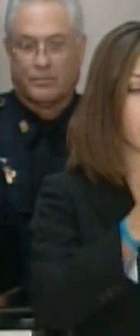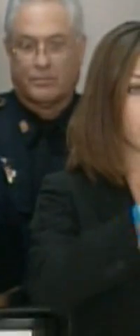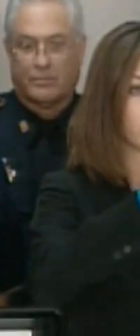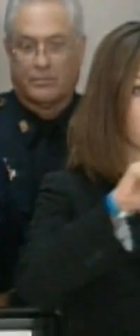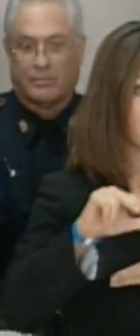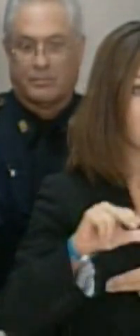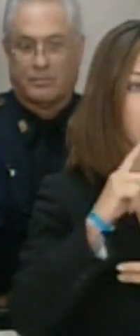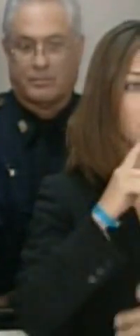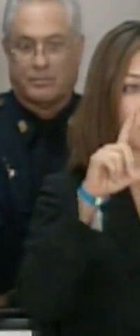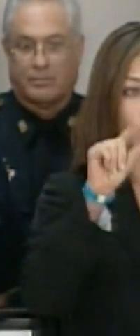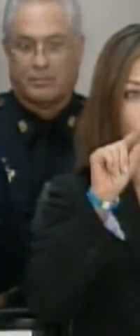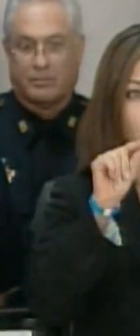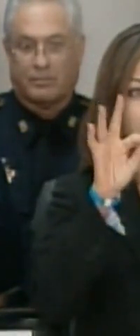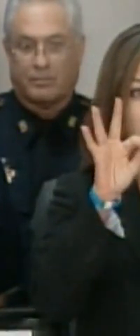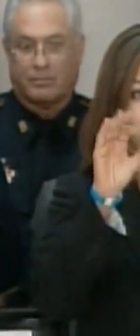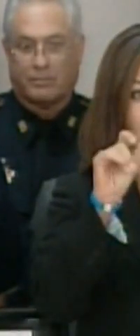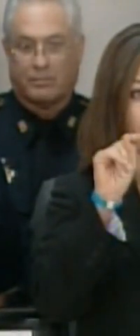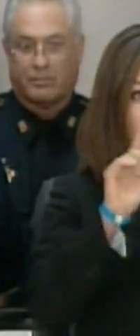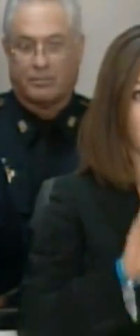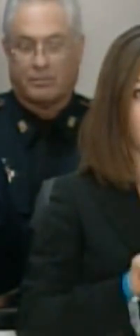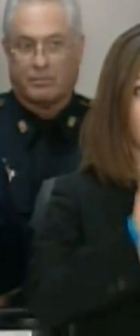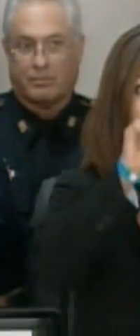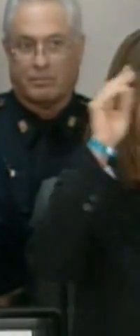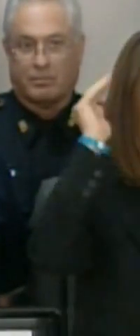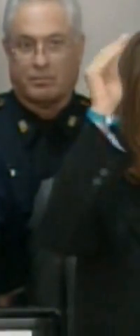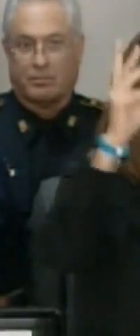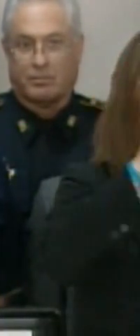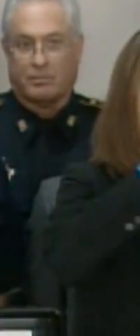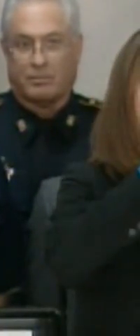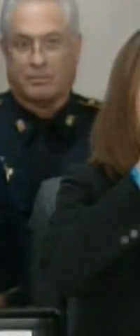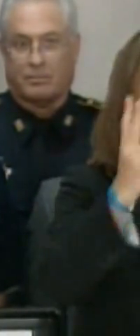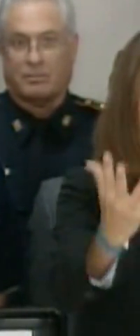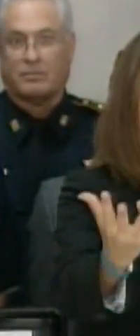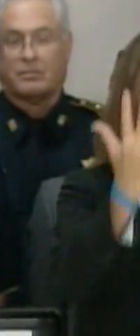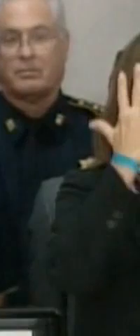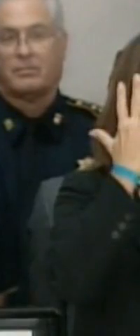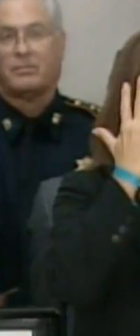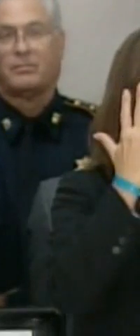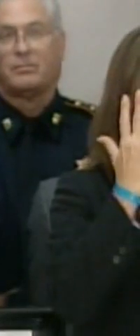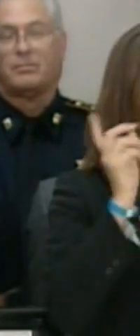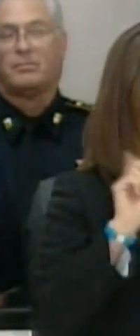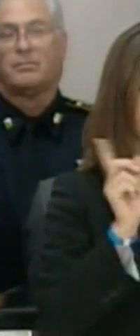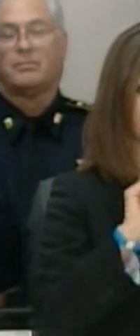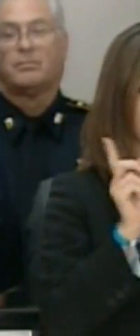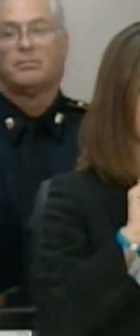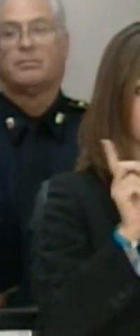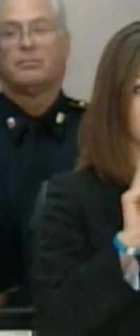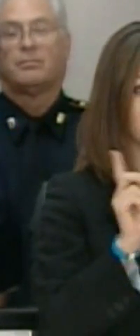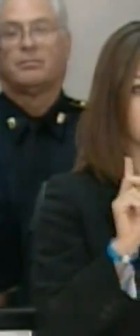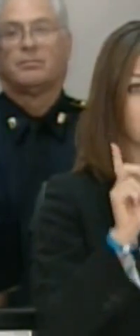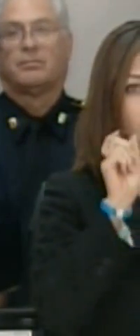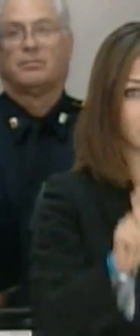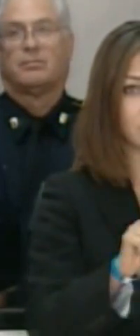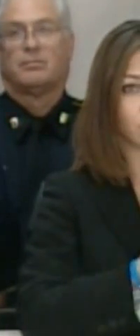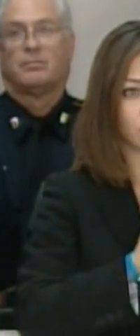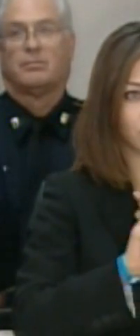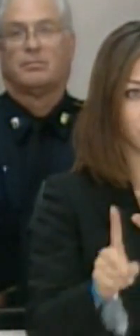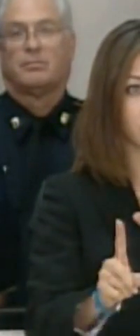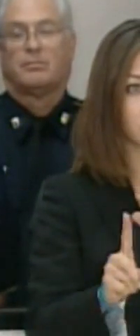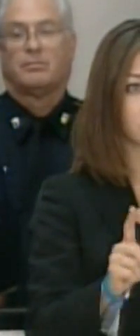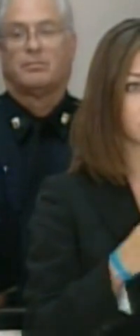20-foot wall of water coming at you, then you better think again. You need to evacuate.